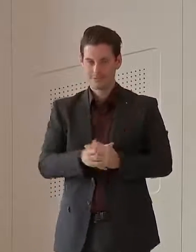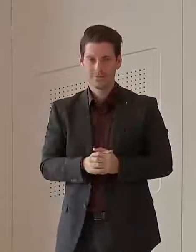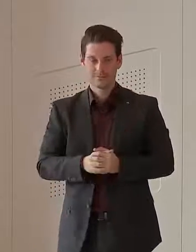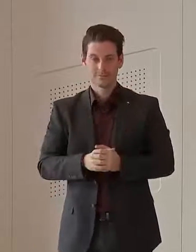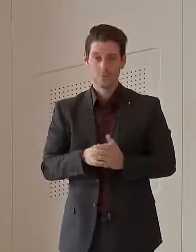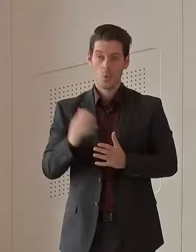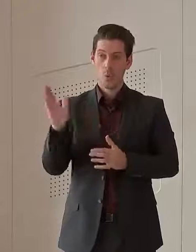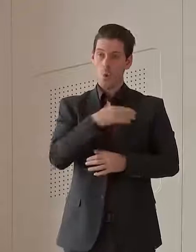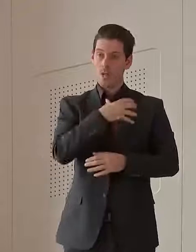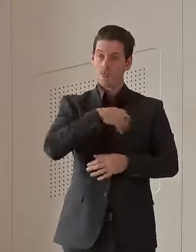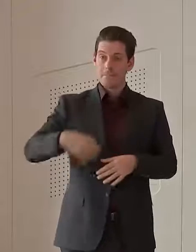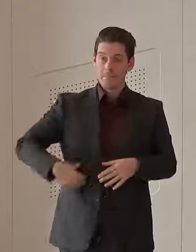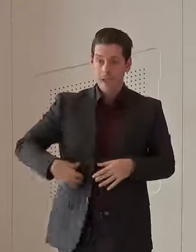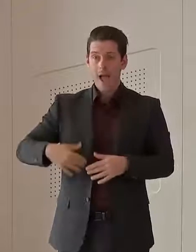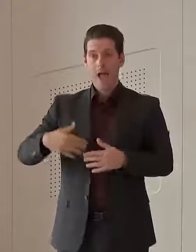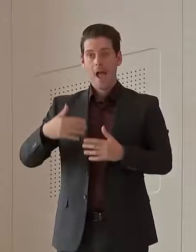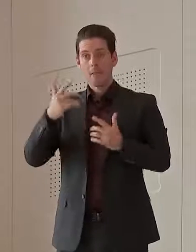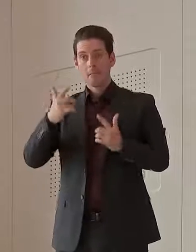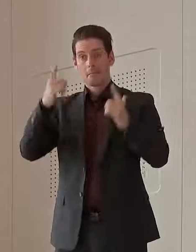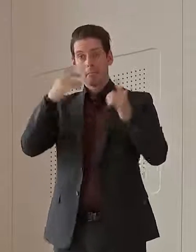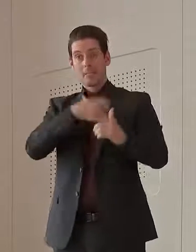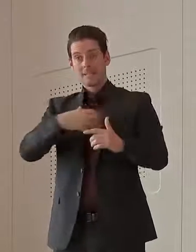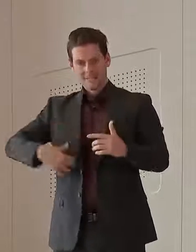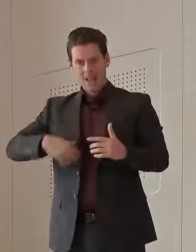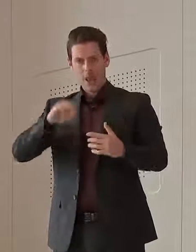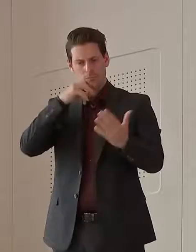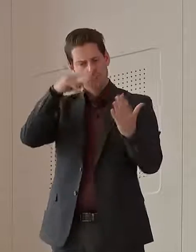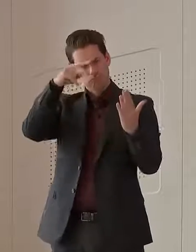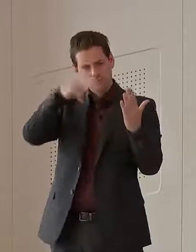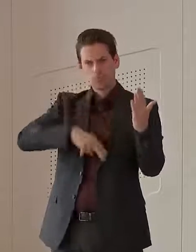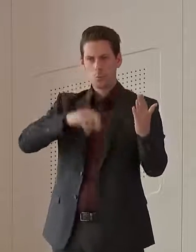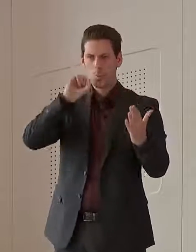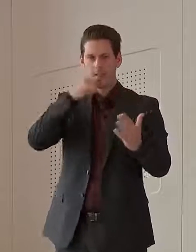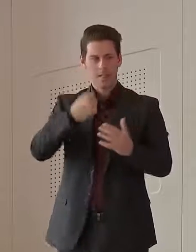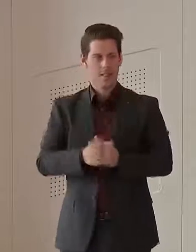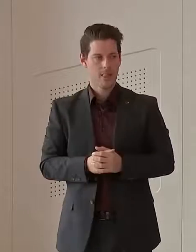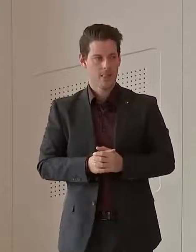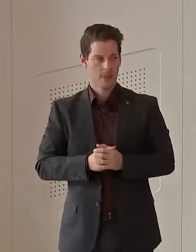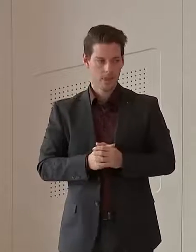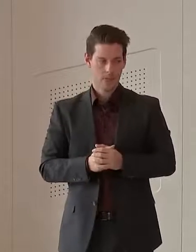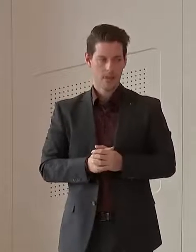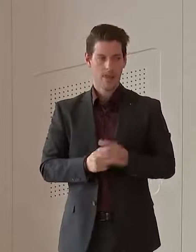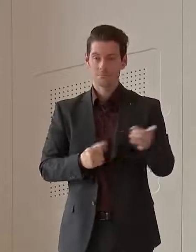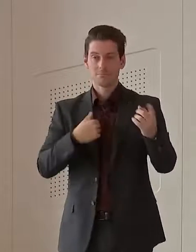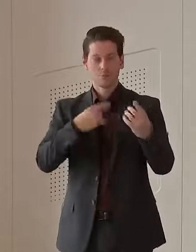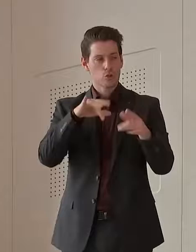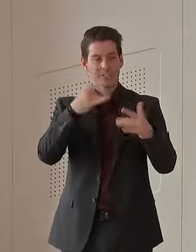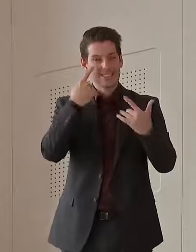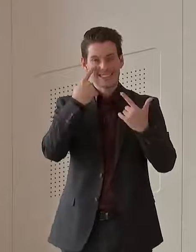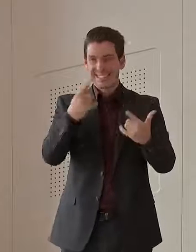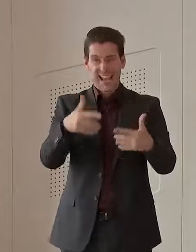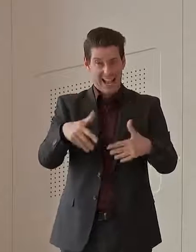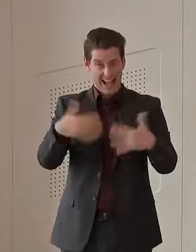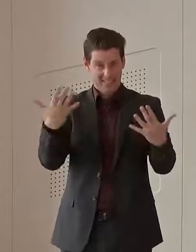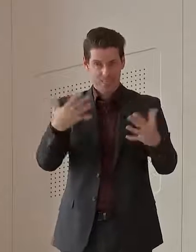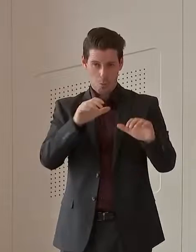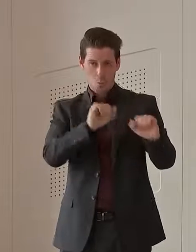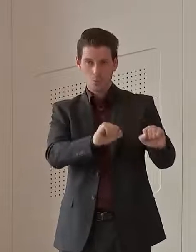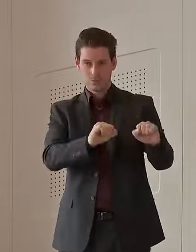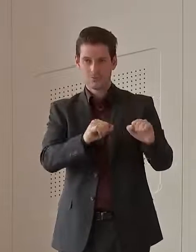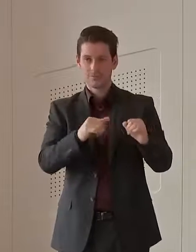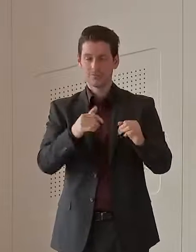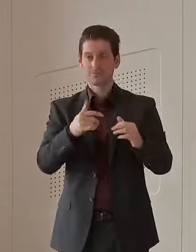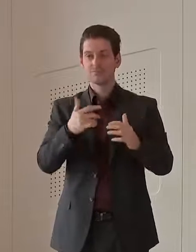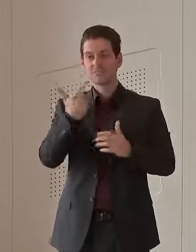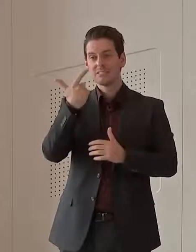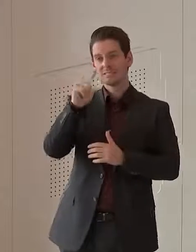and first ministers will look at that in detail. So is there a possibility then that you might withdraw what happened? I haven't seen anything yet. We've all agreed that